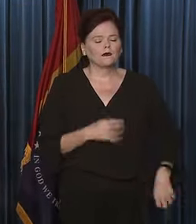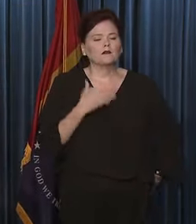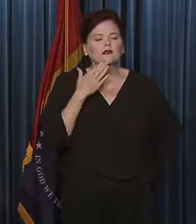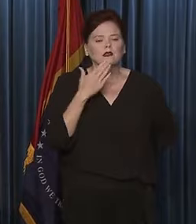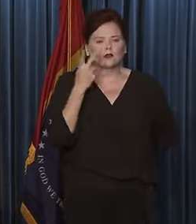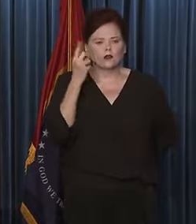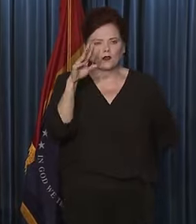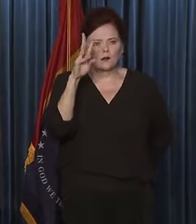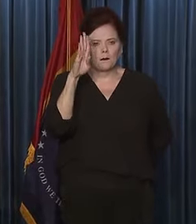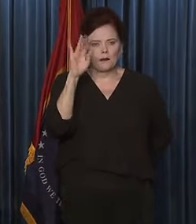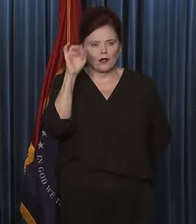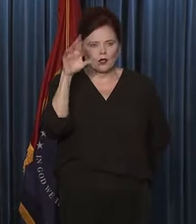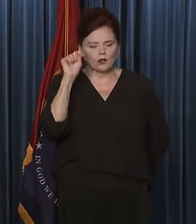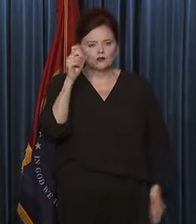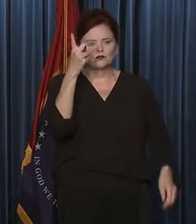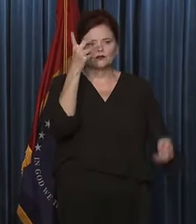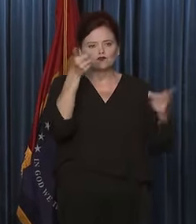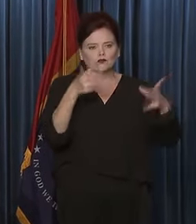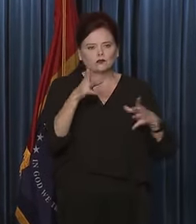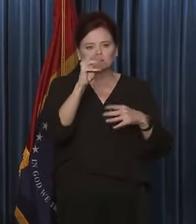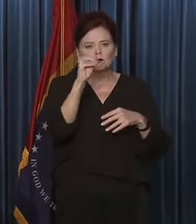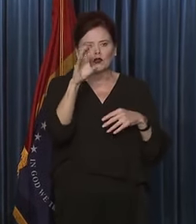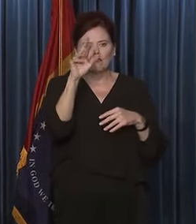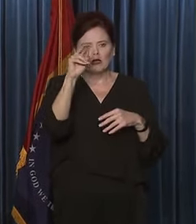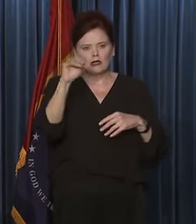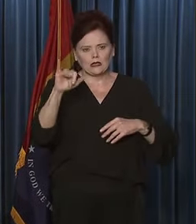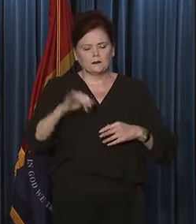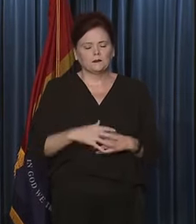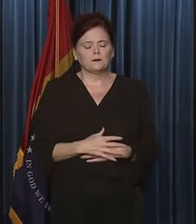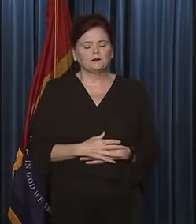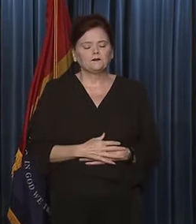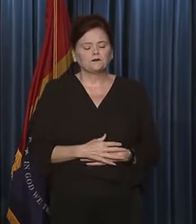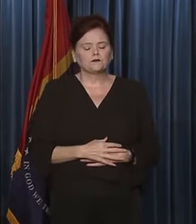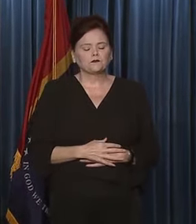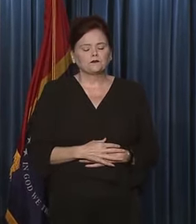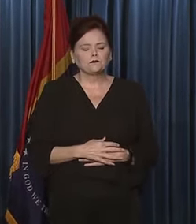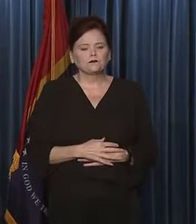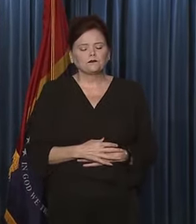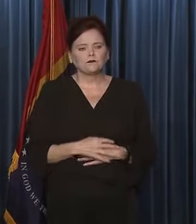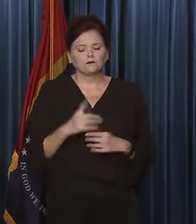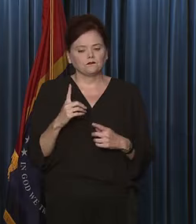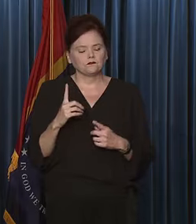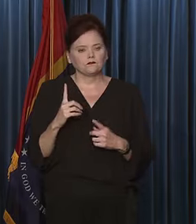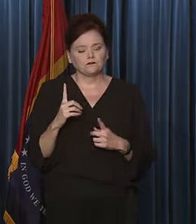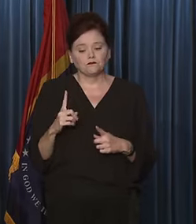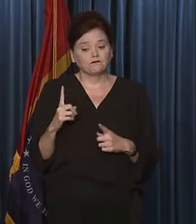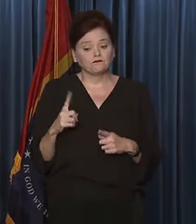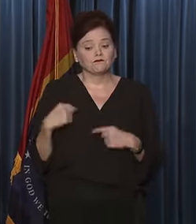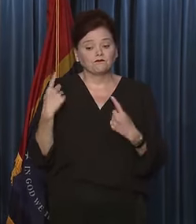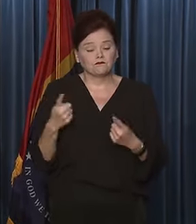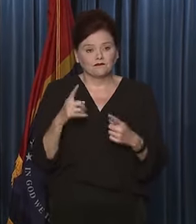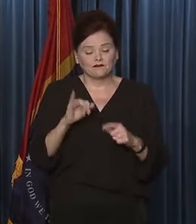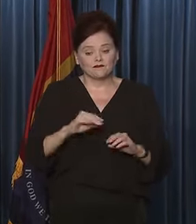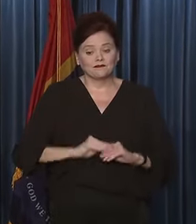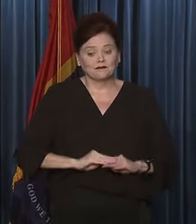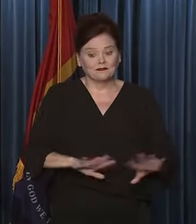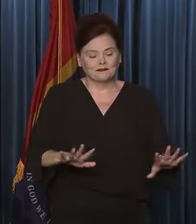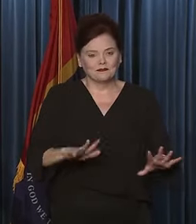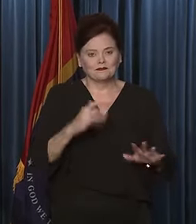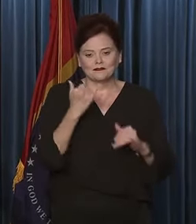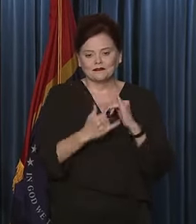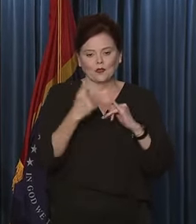Thank you, Dr. Byers, Director McCraney. As has been the case throughout the last